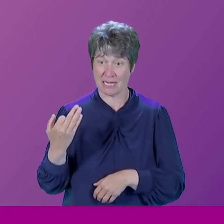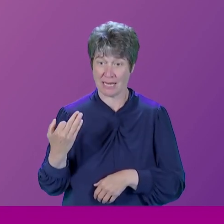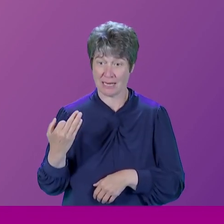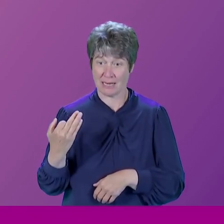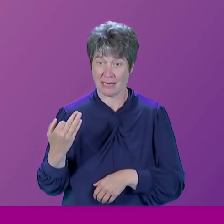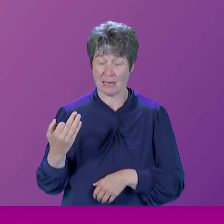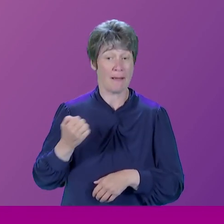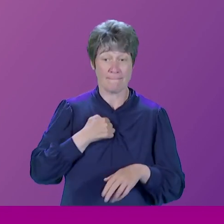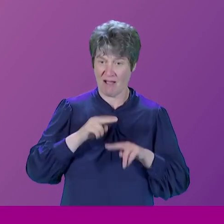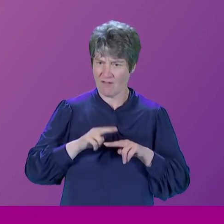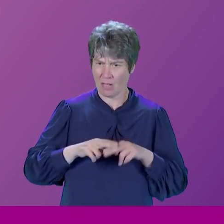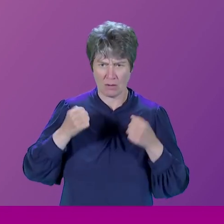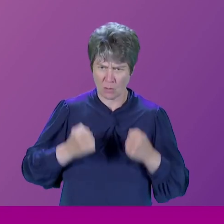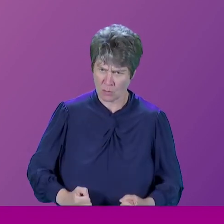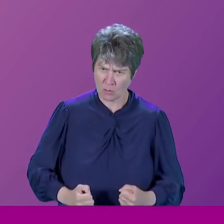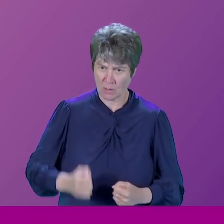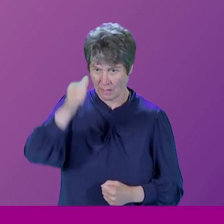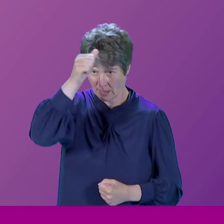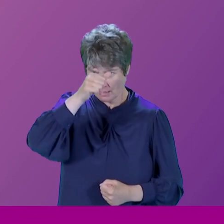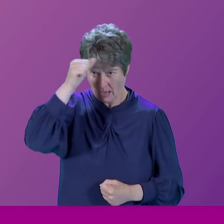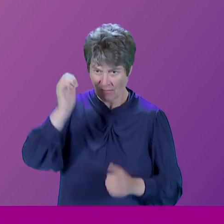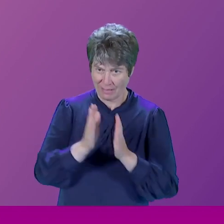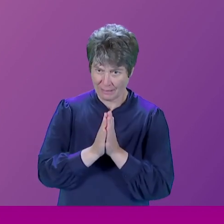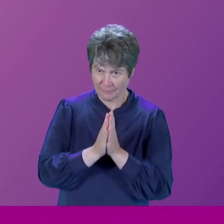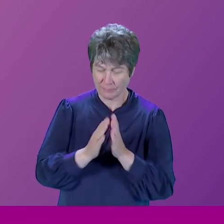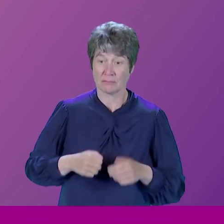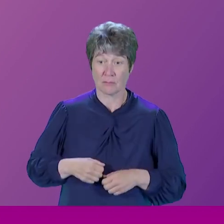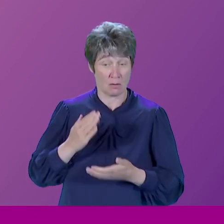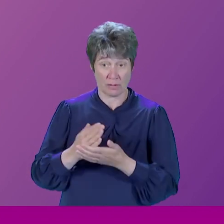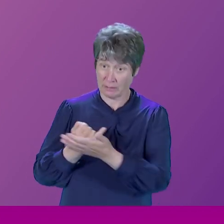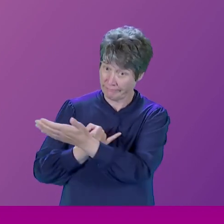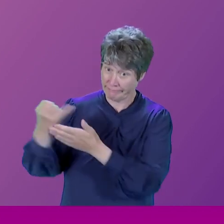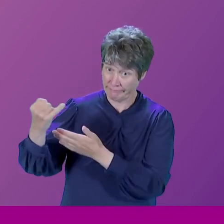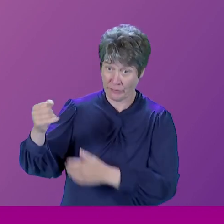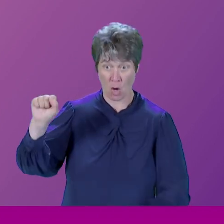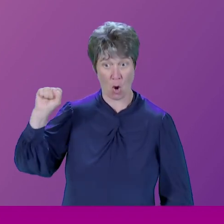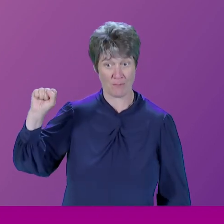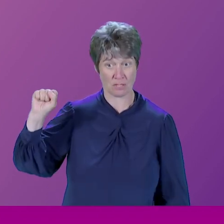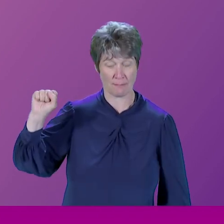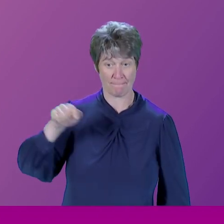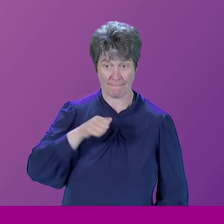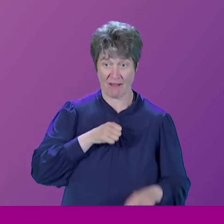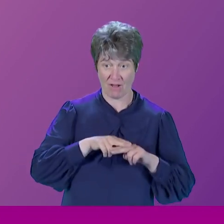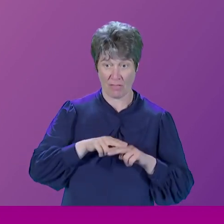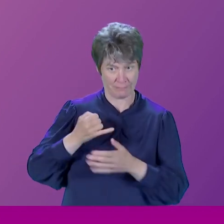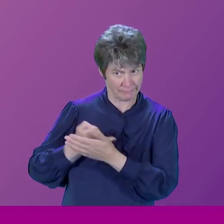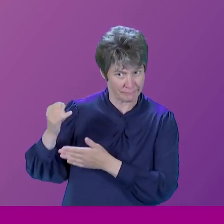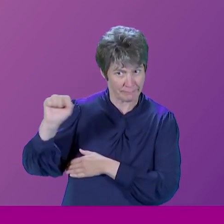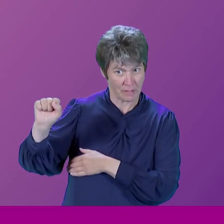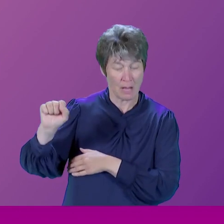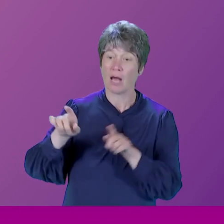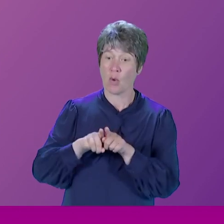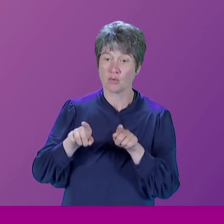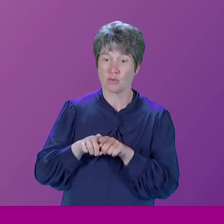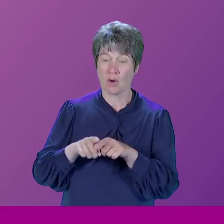strong Catholic. He was vehemently anti-communist and he was vehemently against the death